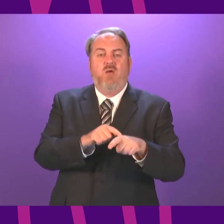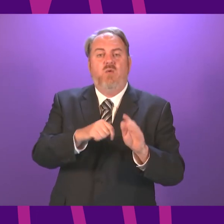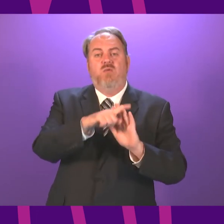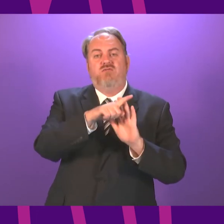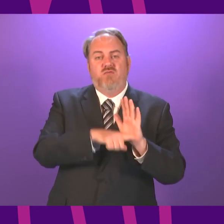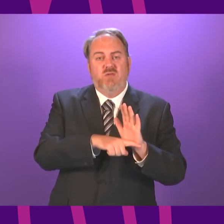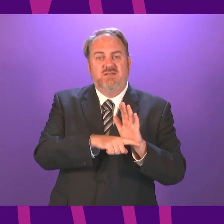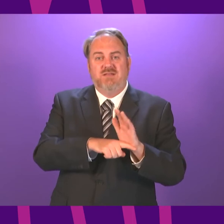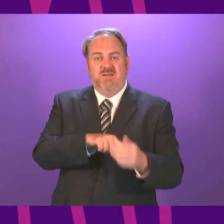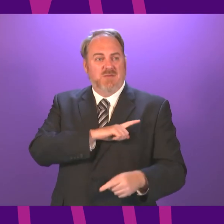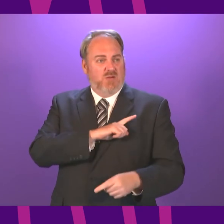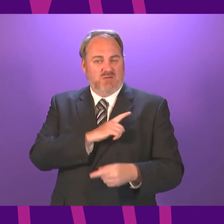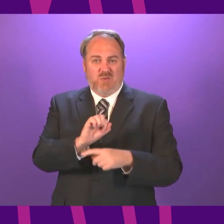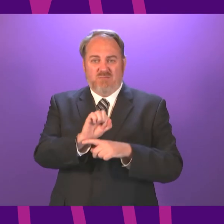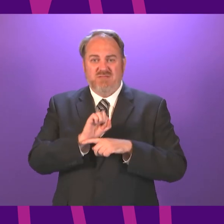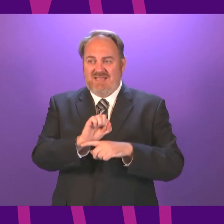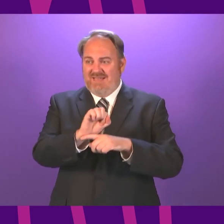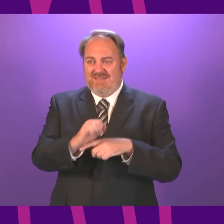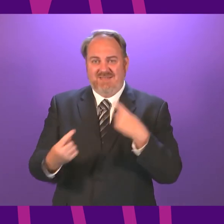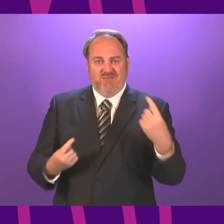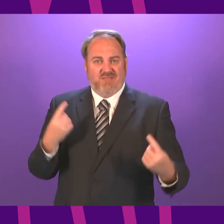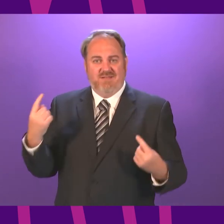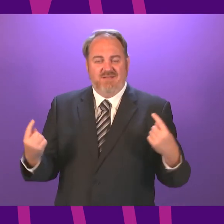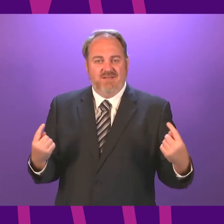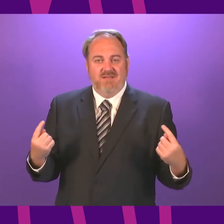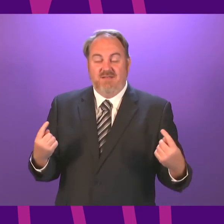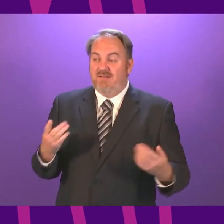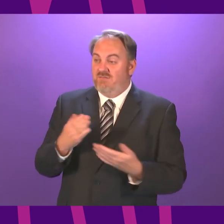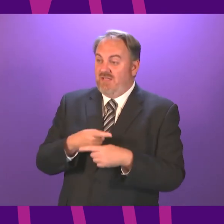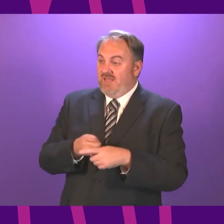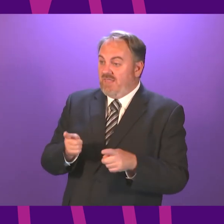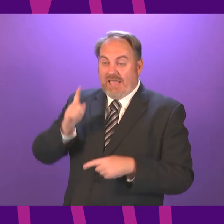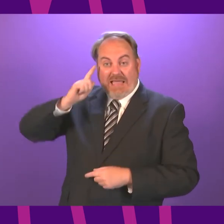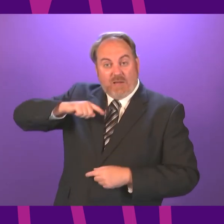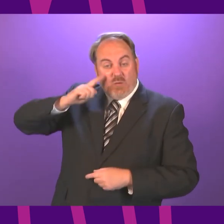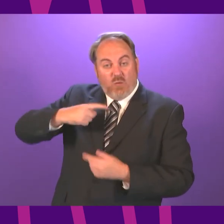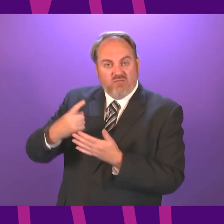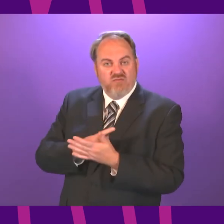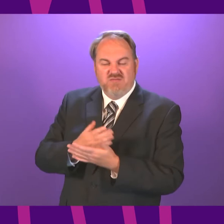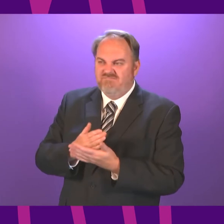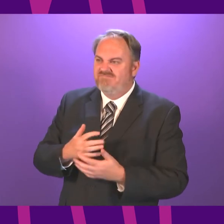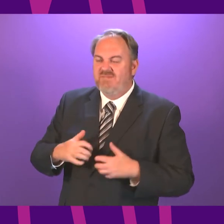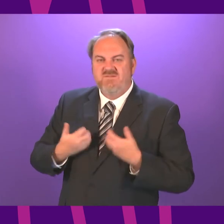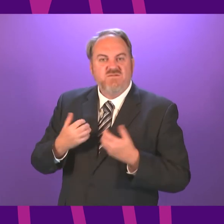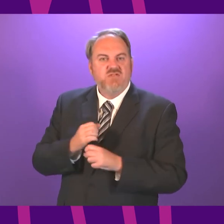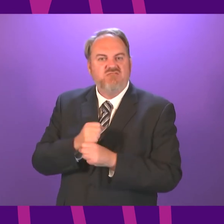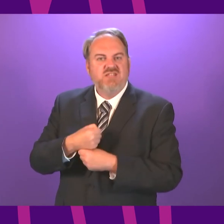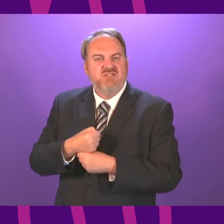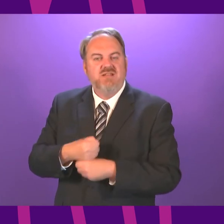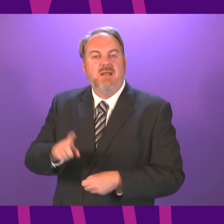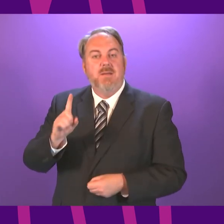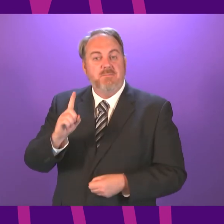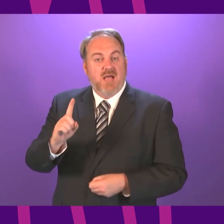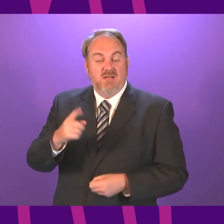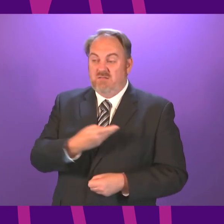about keeping them and their loved ones safe. I get frustrated when people do not do that, but we all have a personal responsibility,